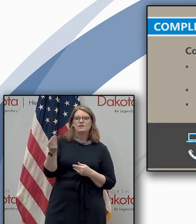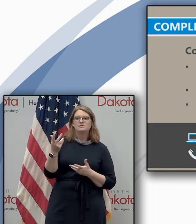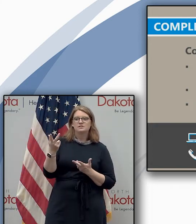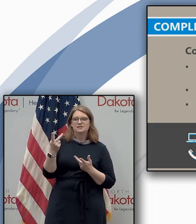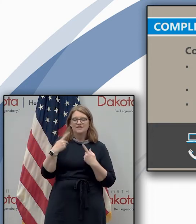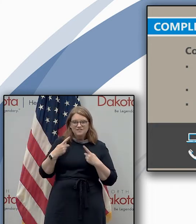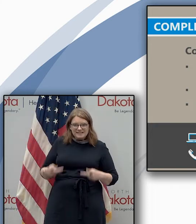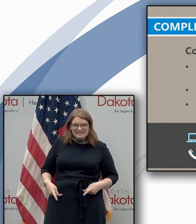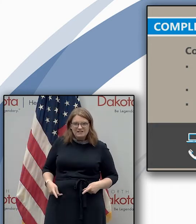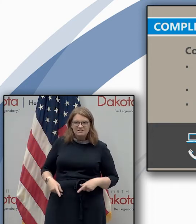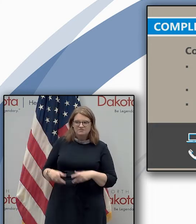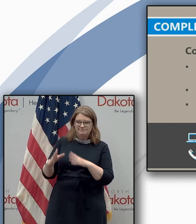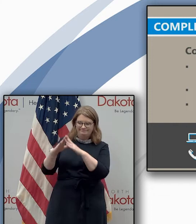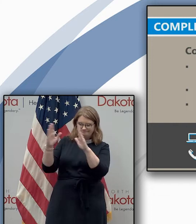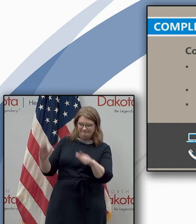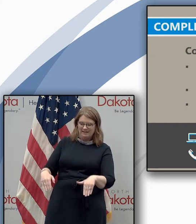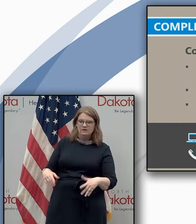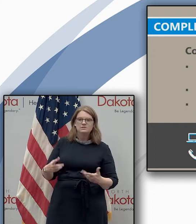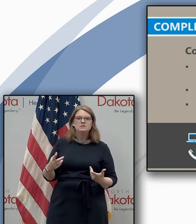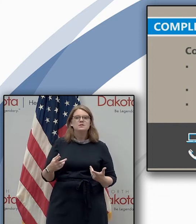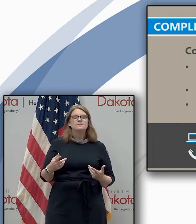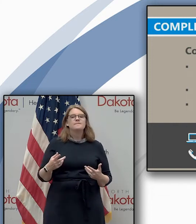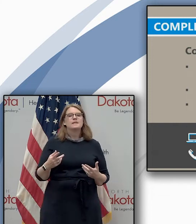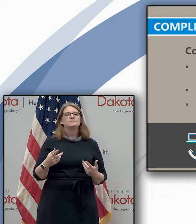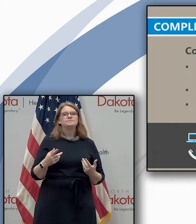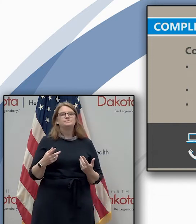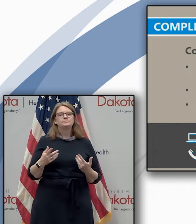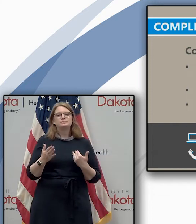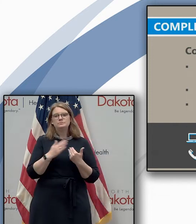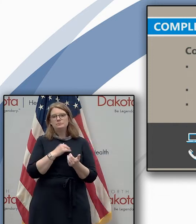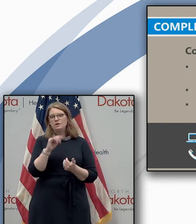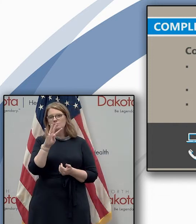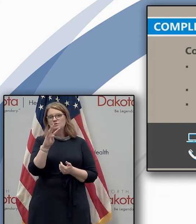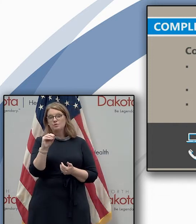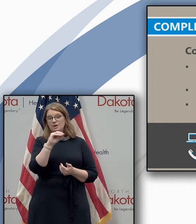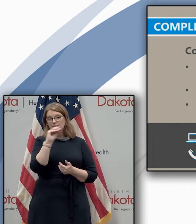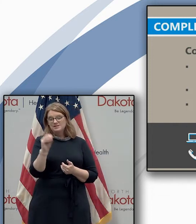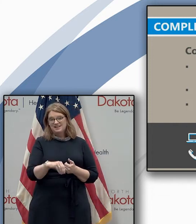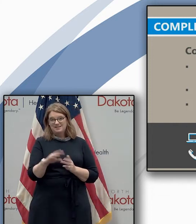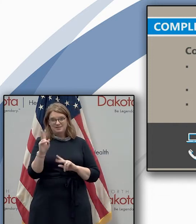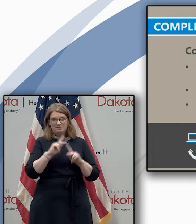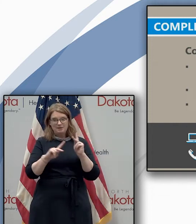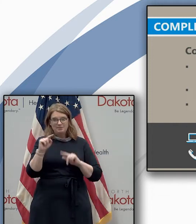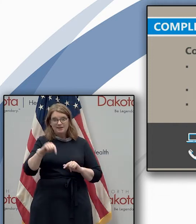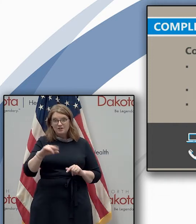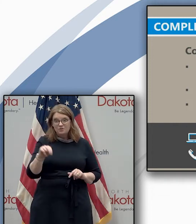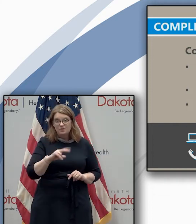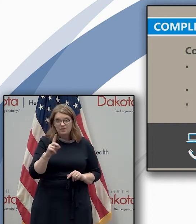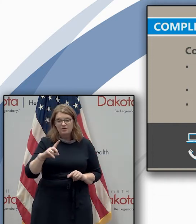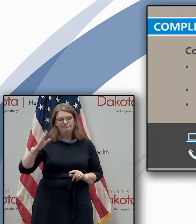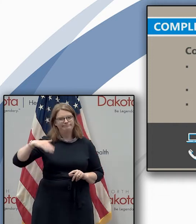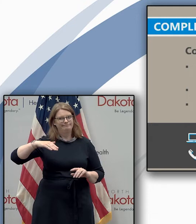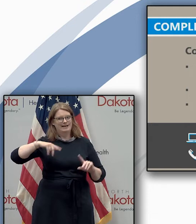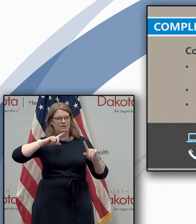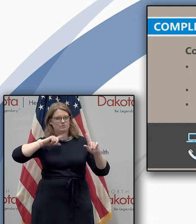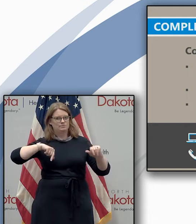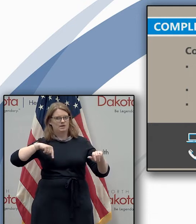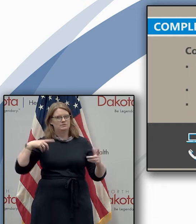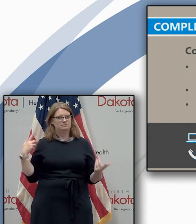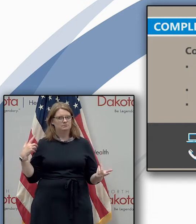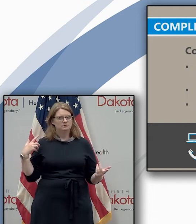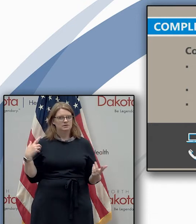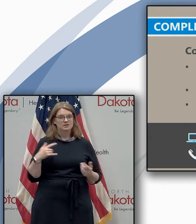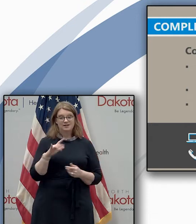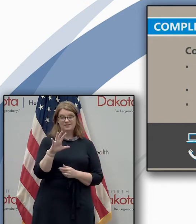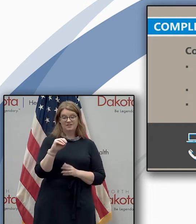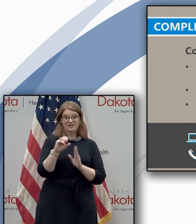your physical location uh but what this means is we've got nearly 40 percent of the households in north dakota have not yet responded uh of the 50